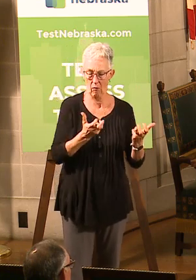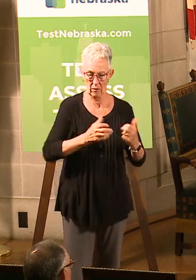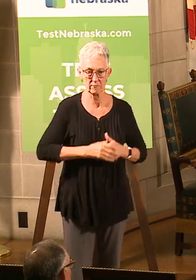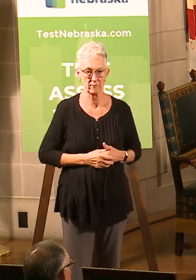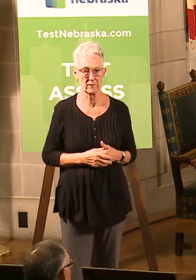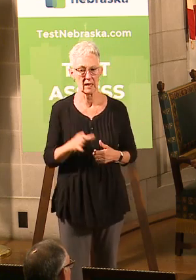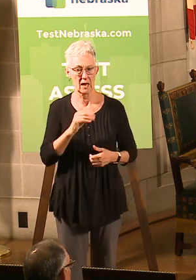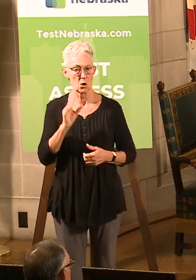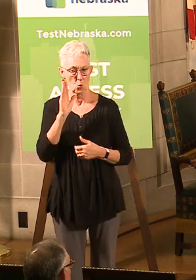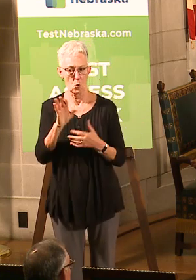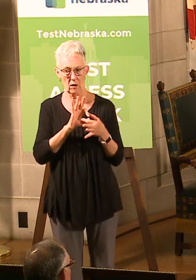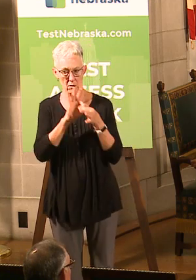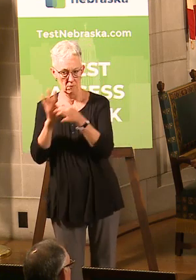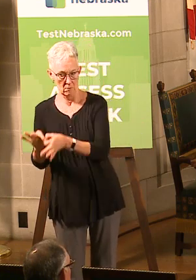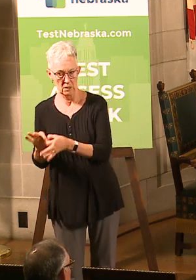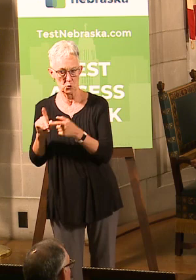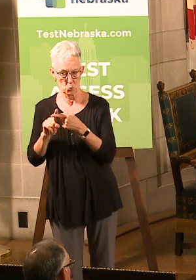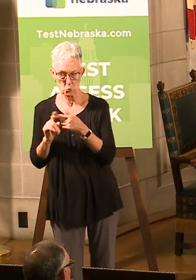around your business.